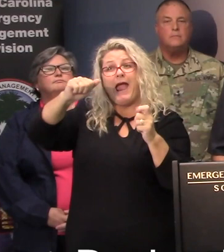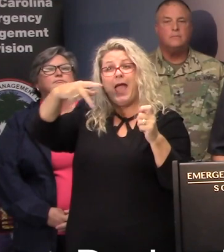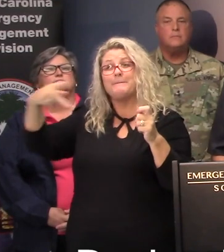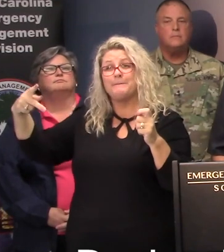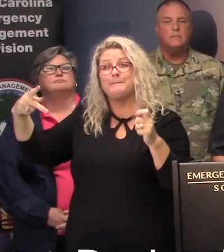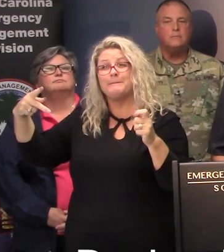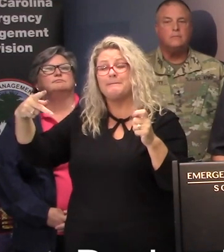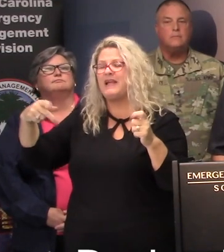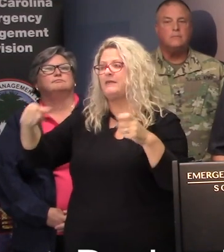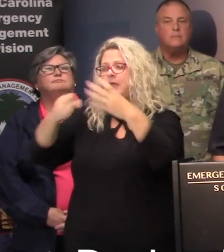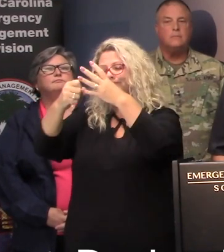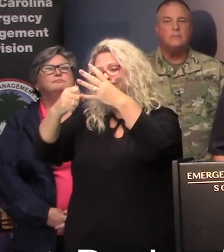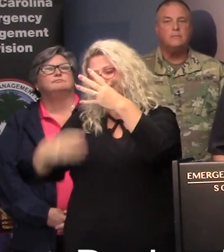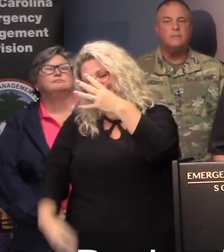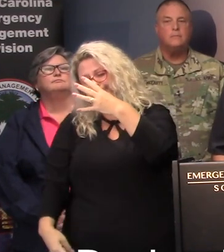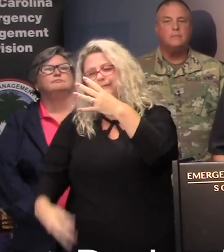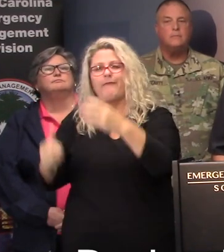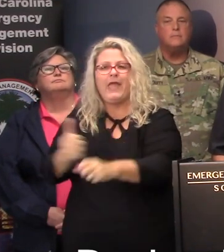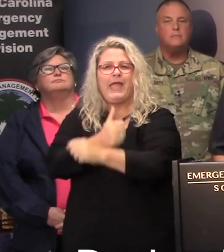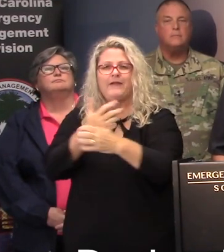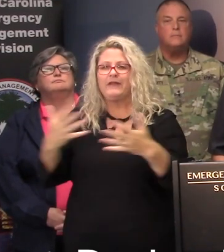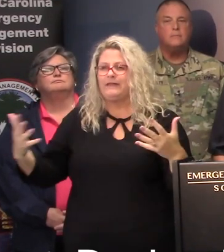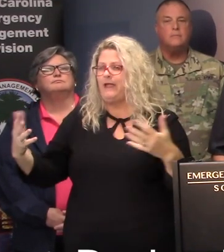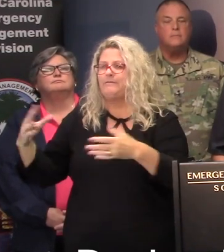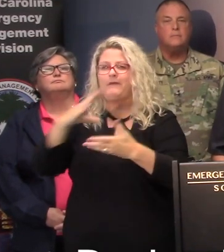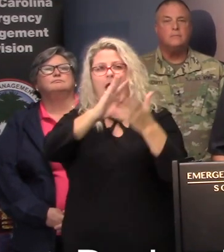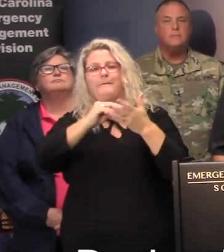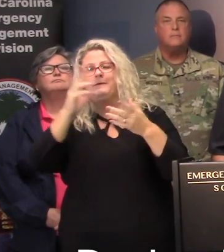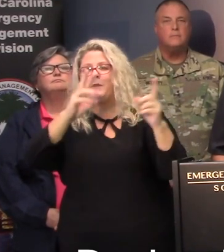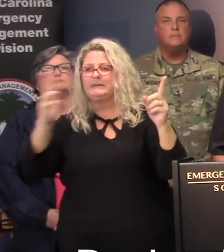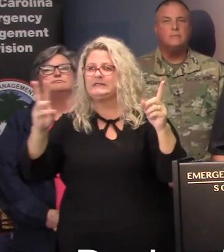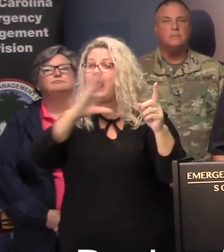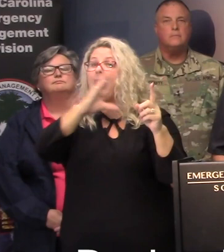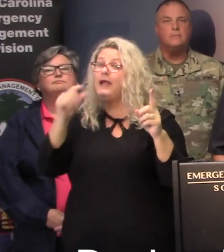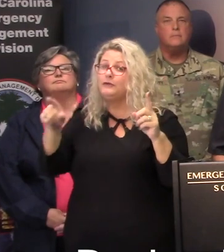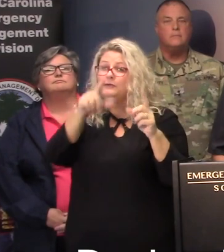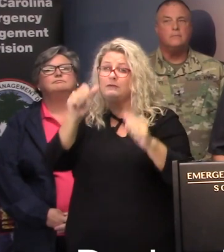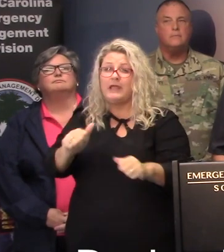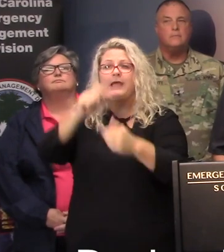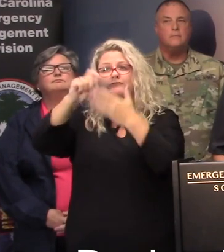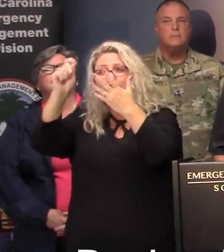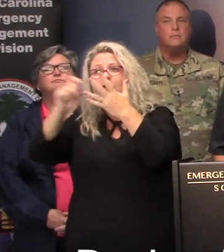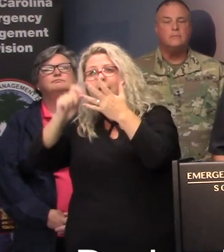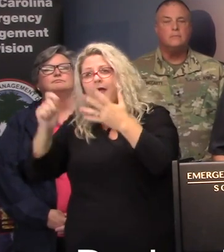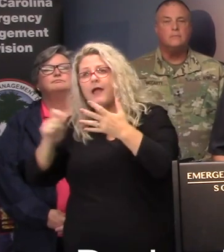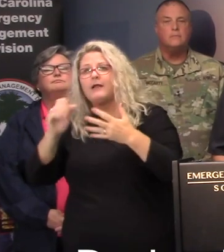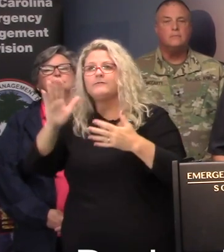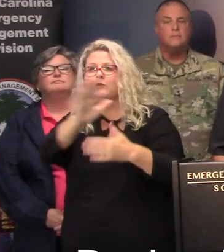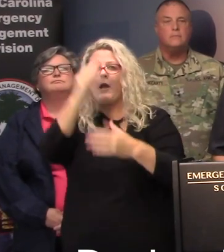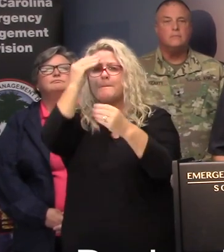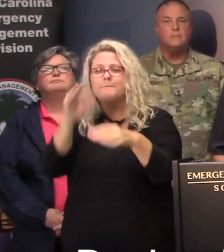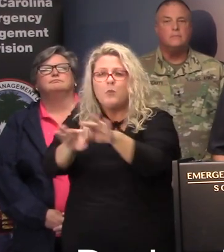which basically has everything on the, uh, uh, on the website and helps you develop your own plan, have your own checklist. You can actually put in important